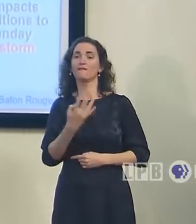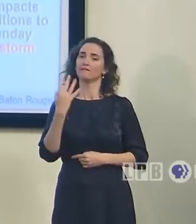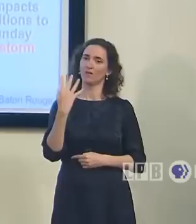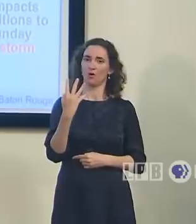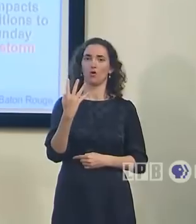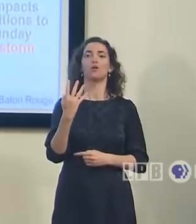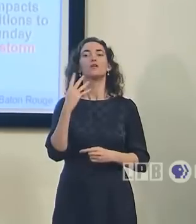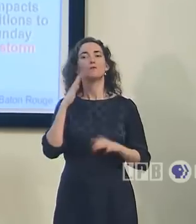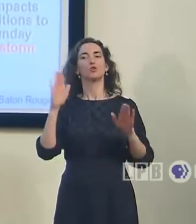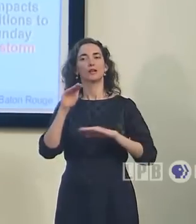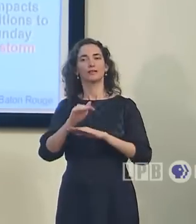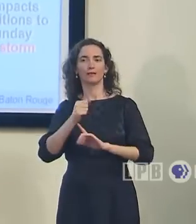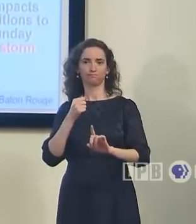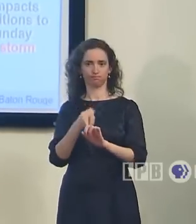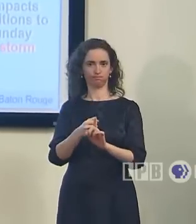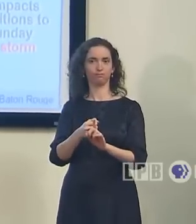Sunday.